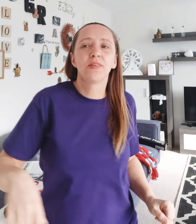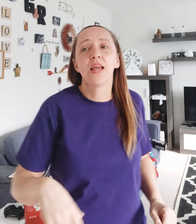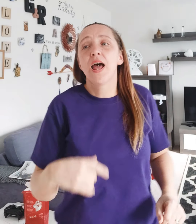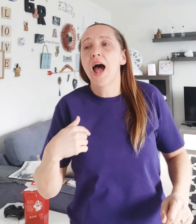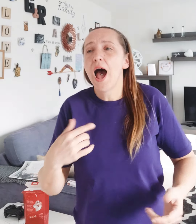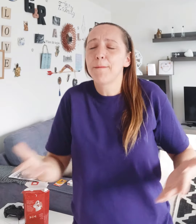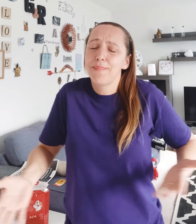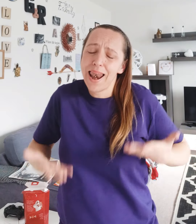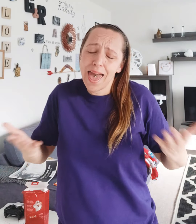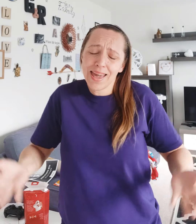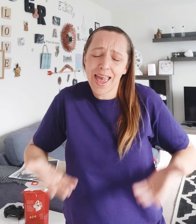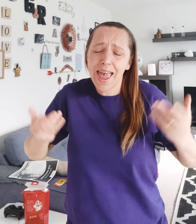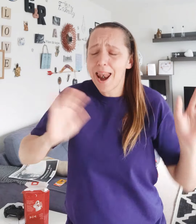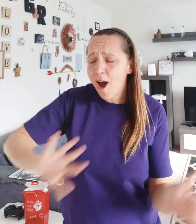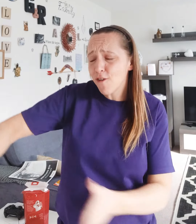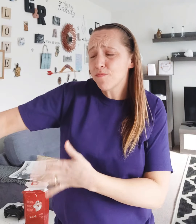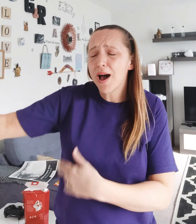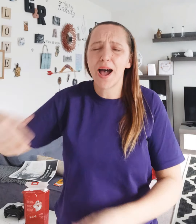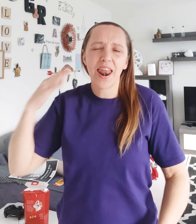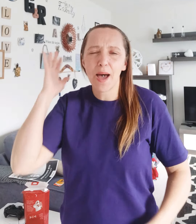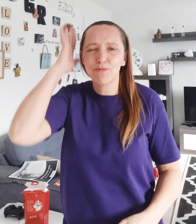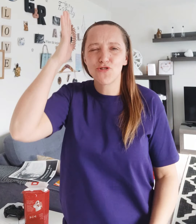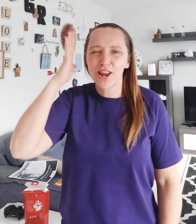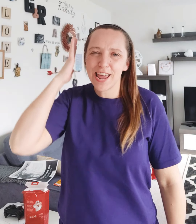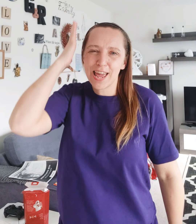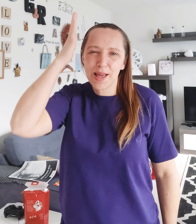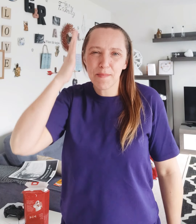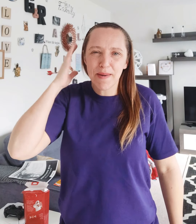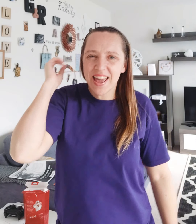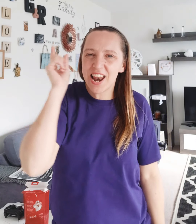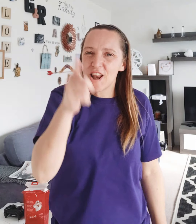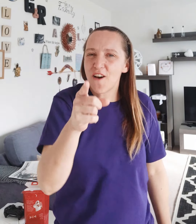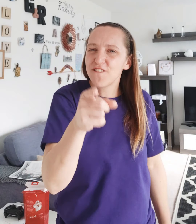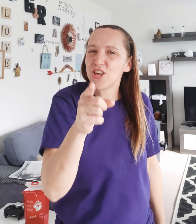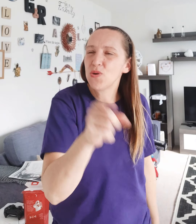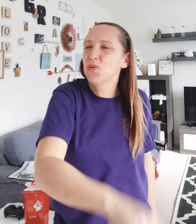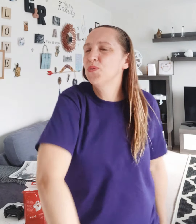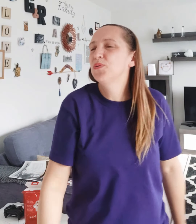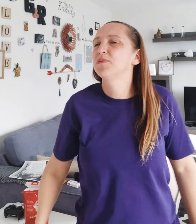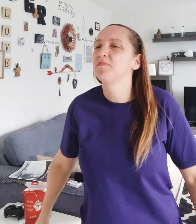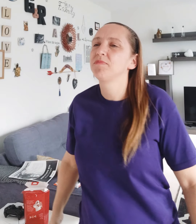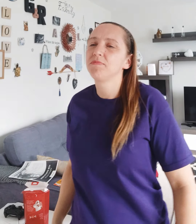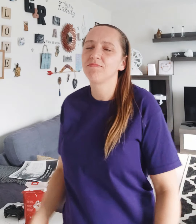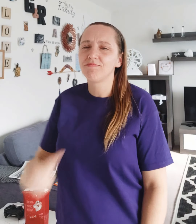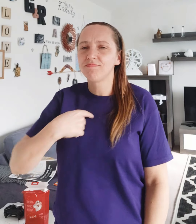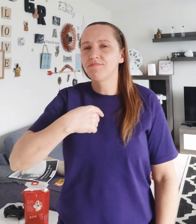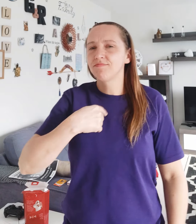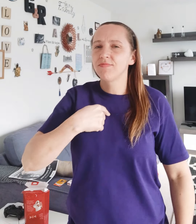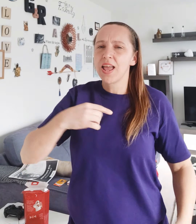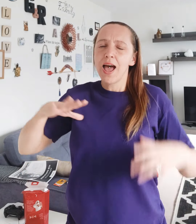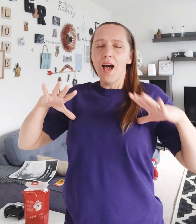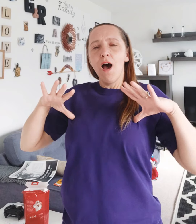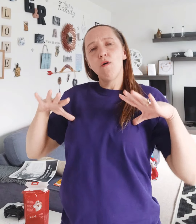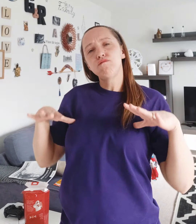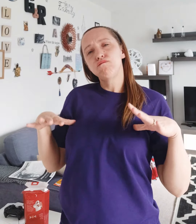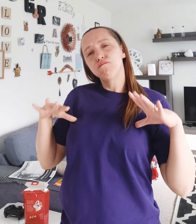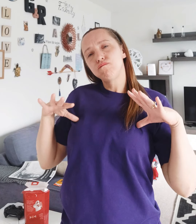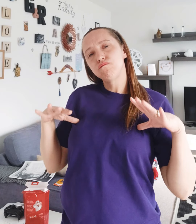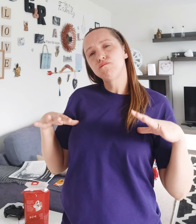I pay it off, but I'm dreaming of you, and I'm keeping my